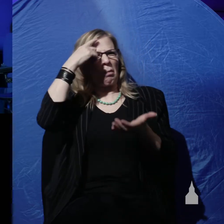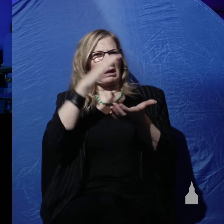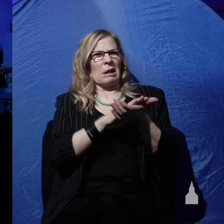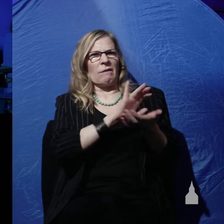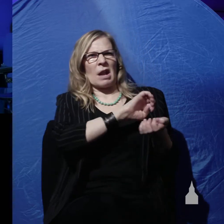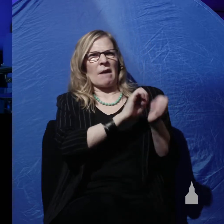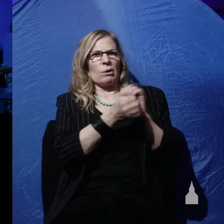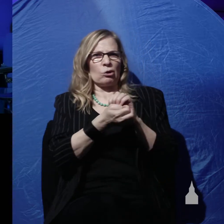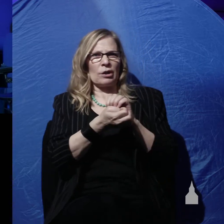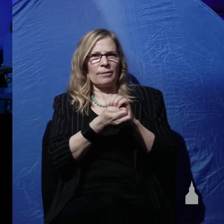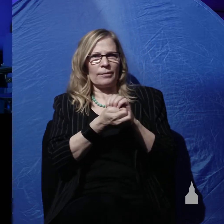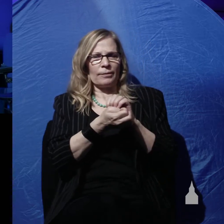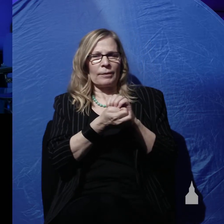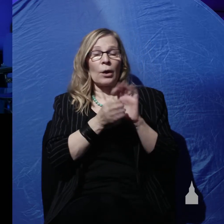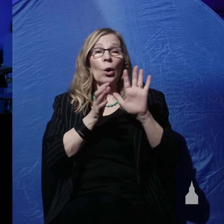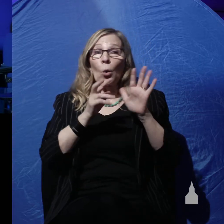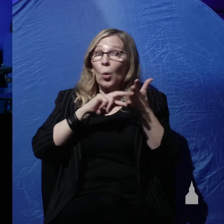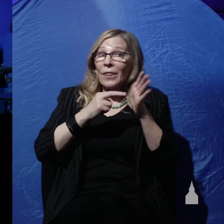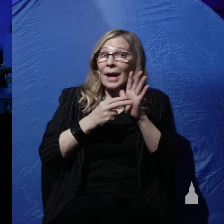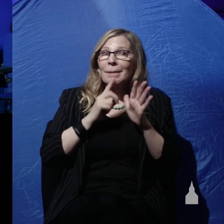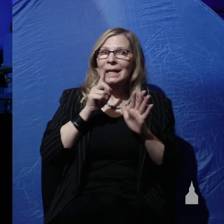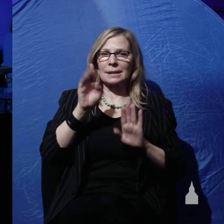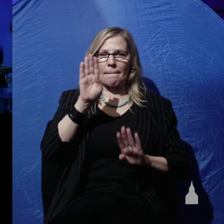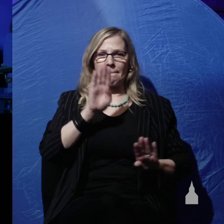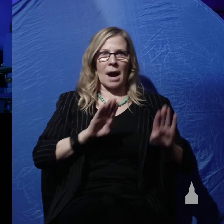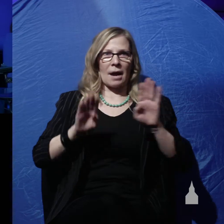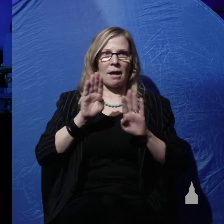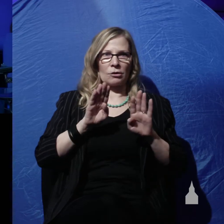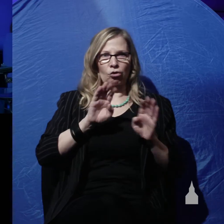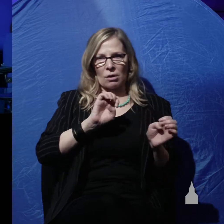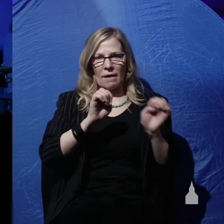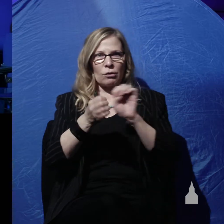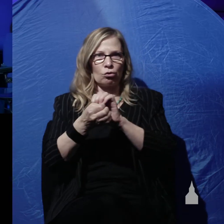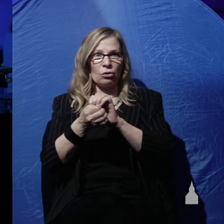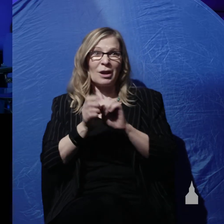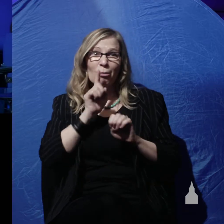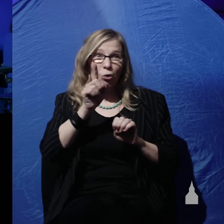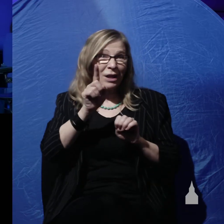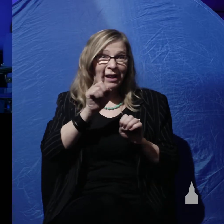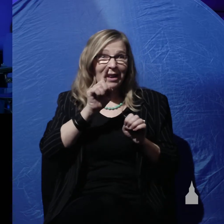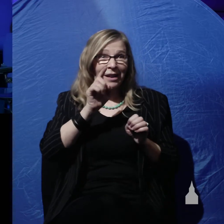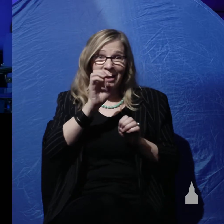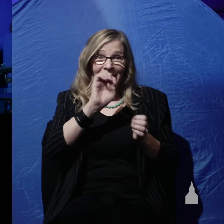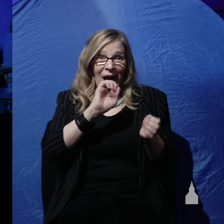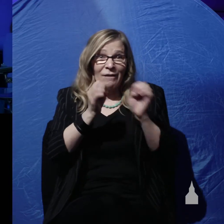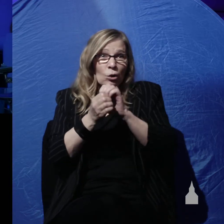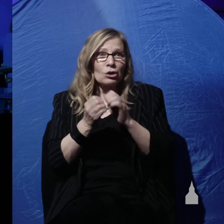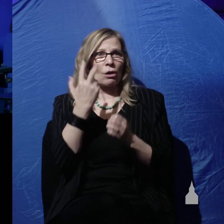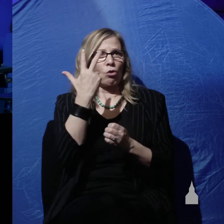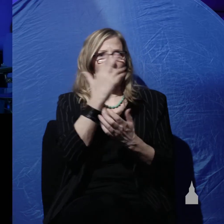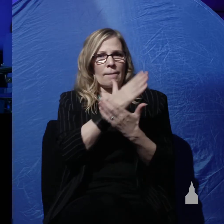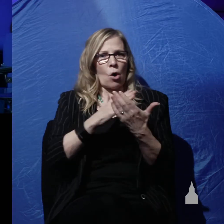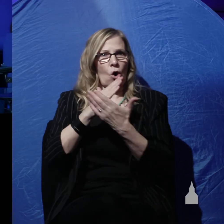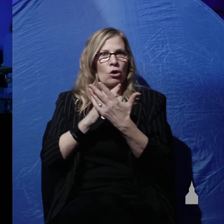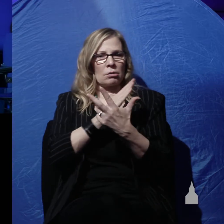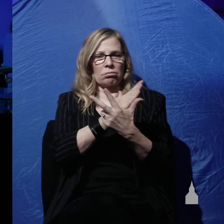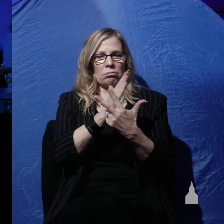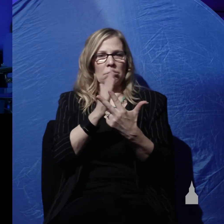biological evolution. But evolution is actually a three-part theory to explain all of reality. So you have